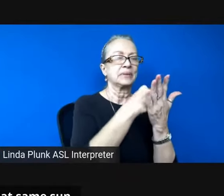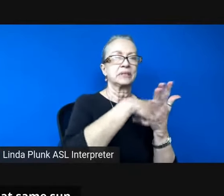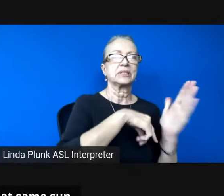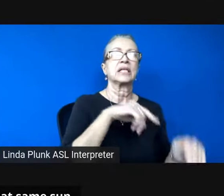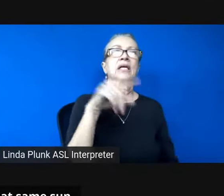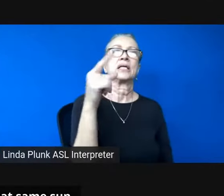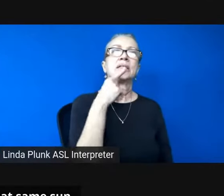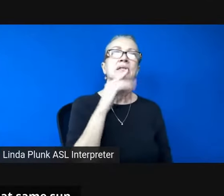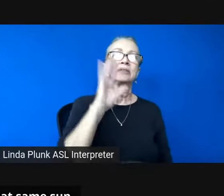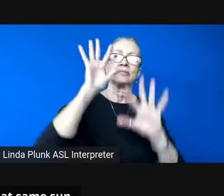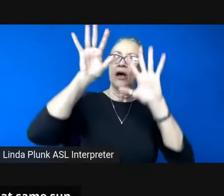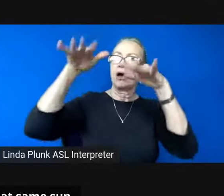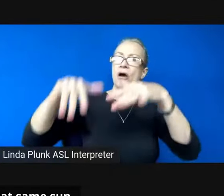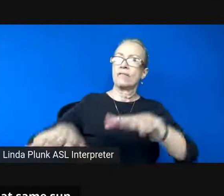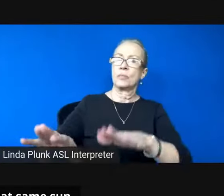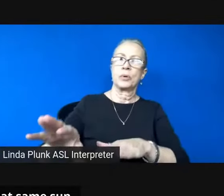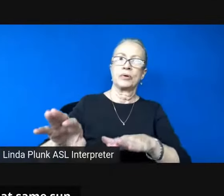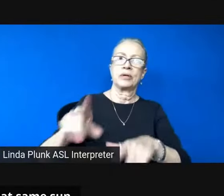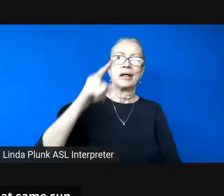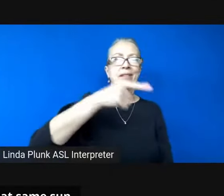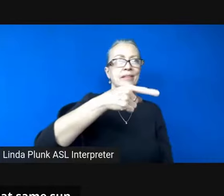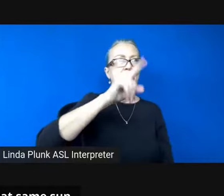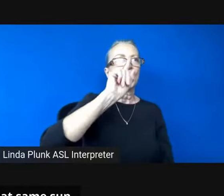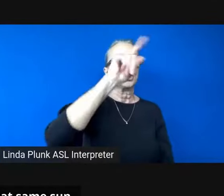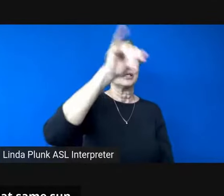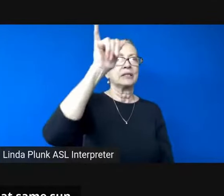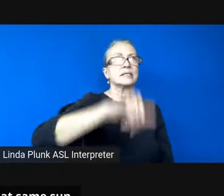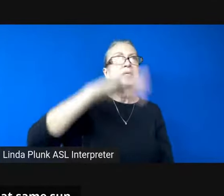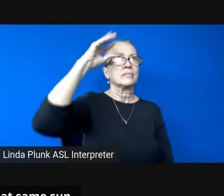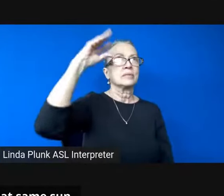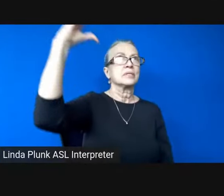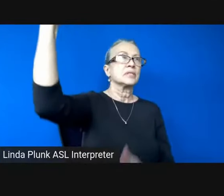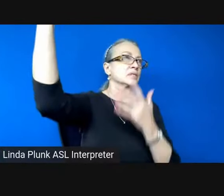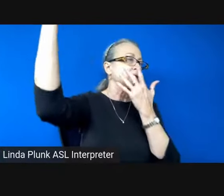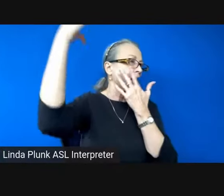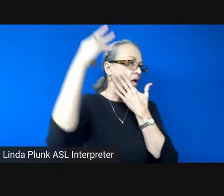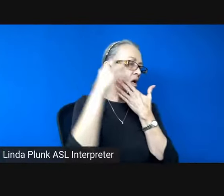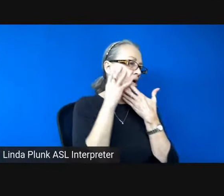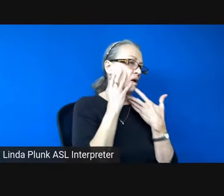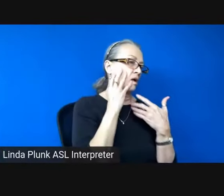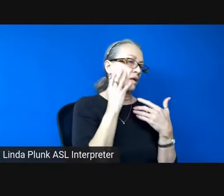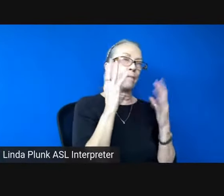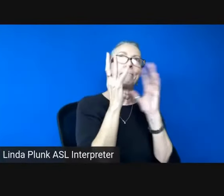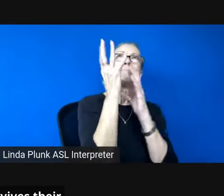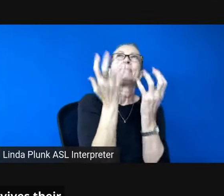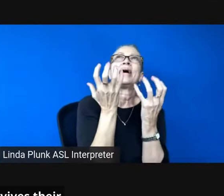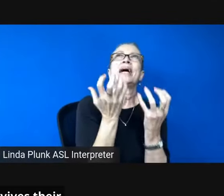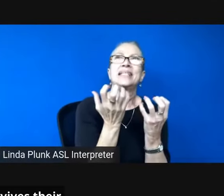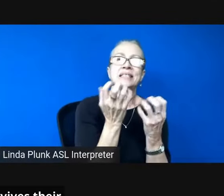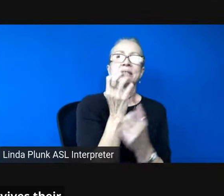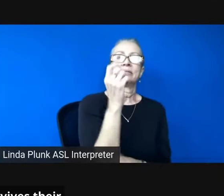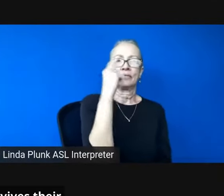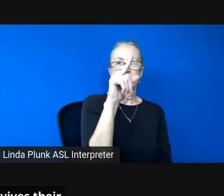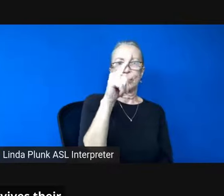there it goes that same sun cupping your cheek begs thaw and a